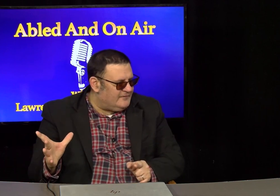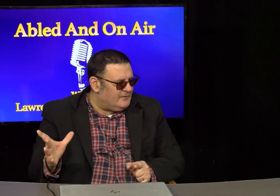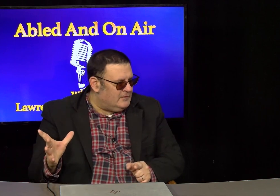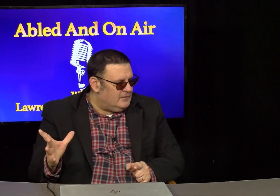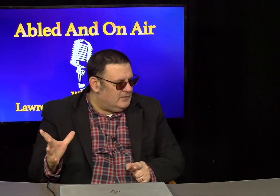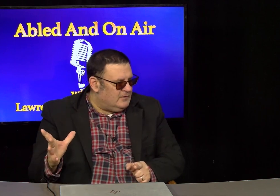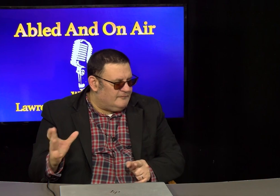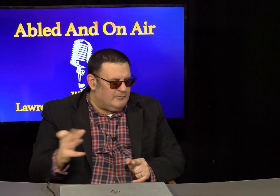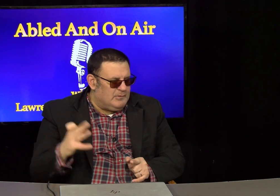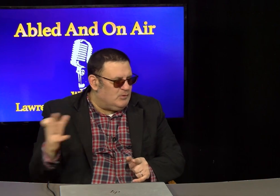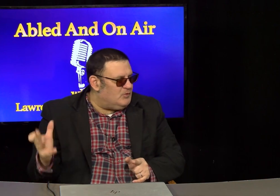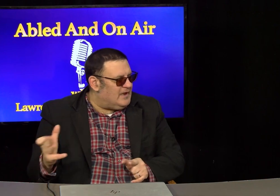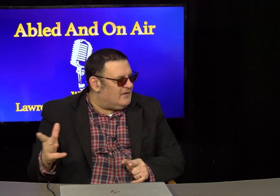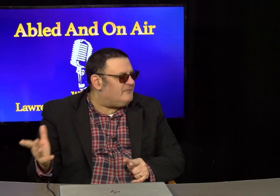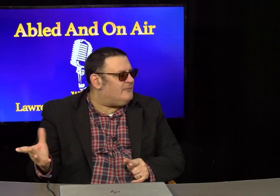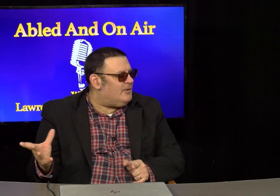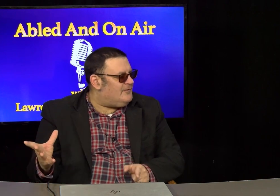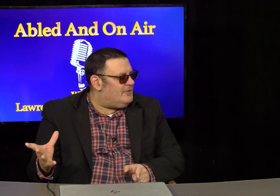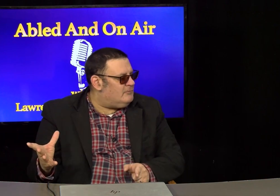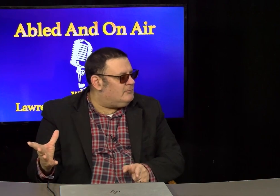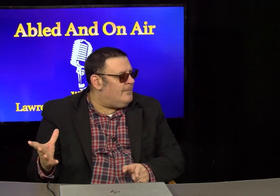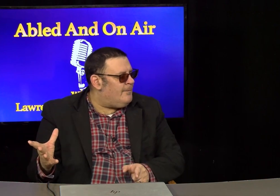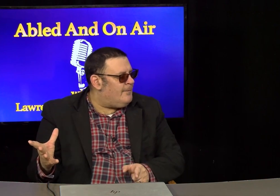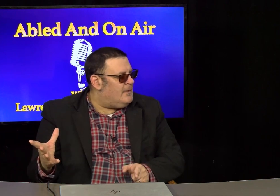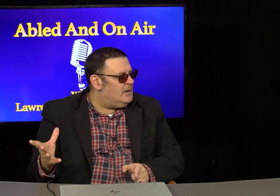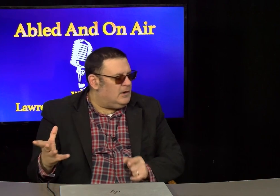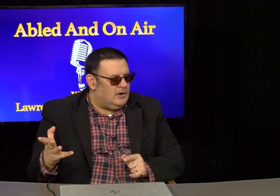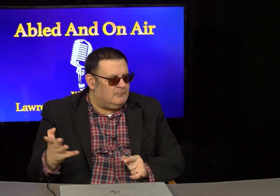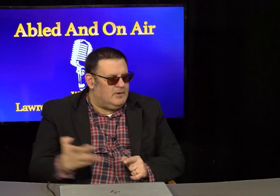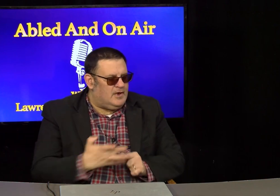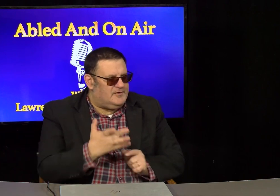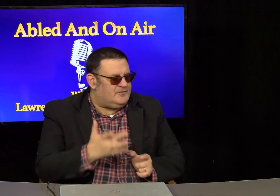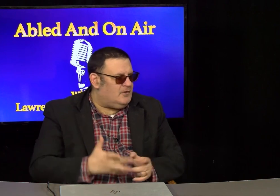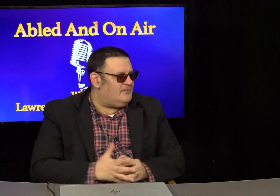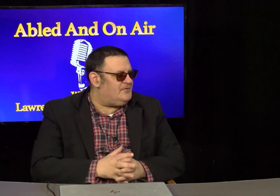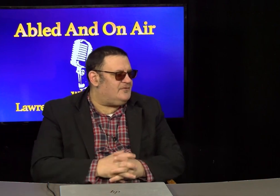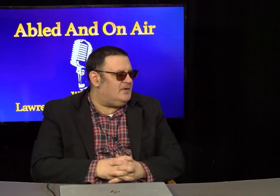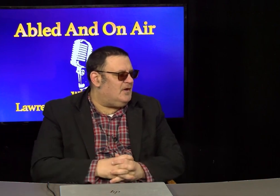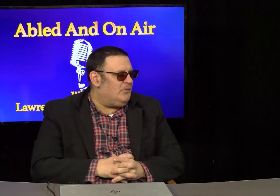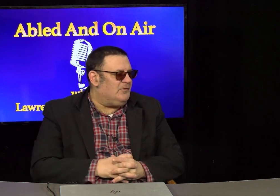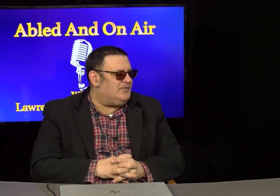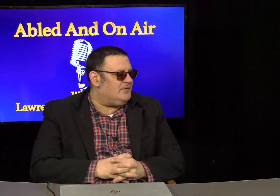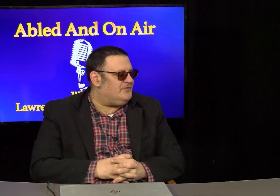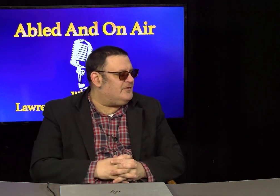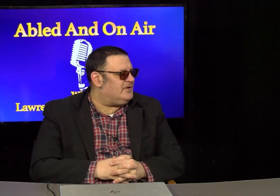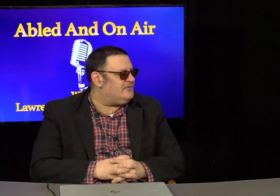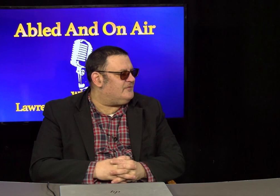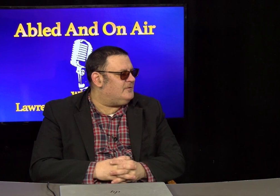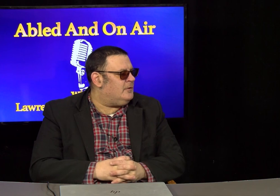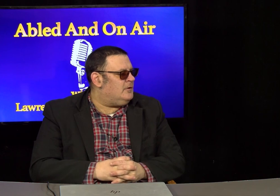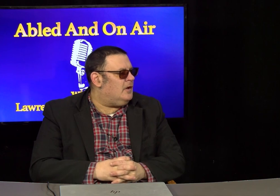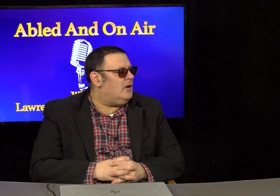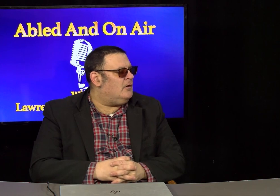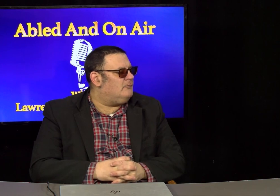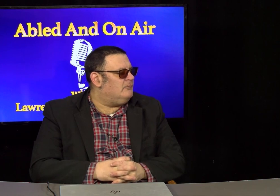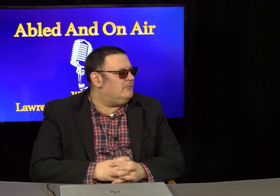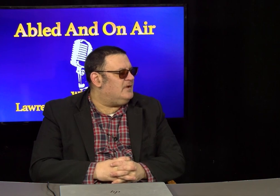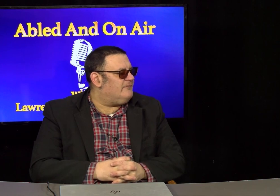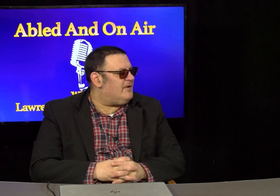for people who can't afford them? How does your office help with those things, if at